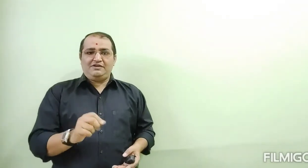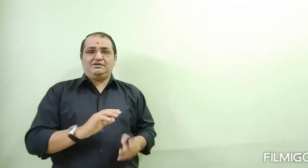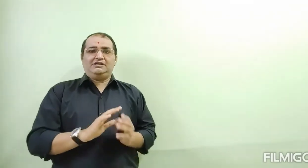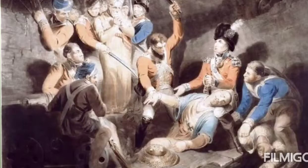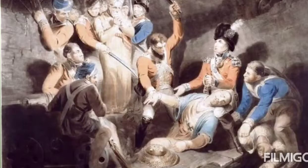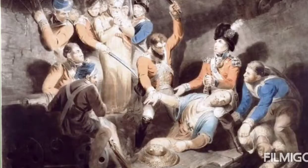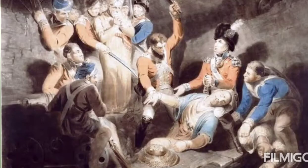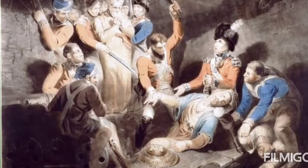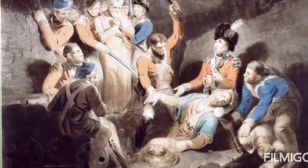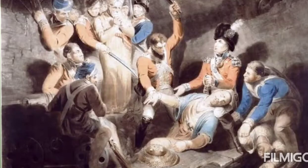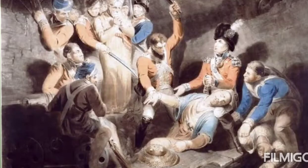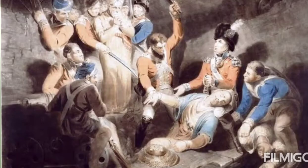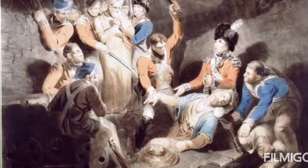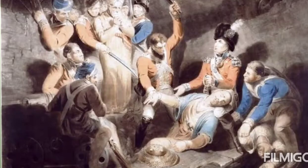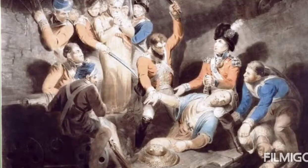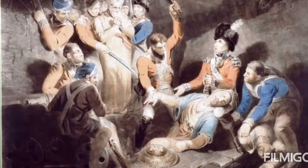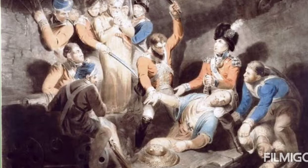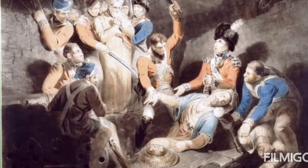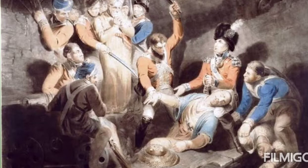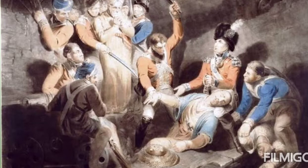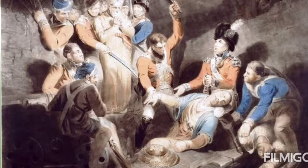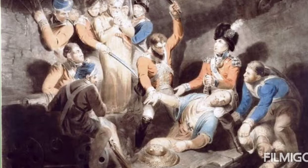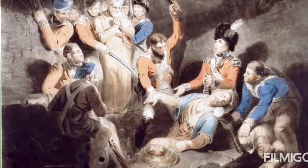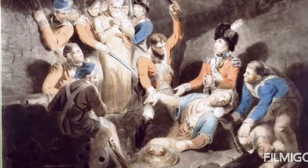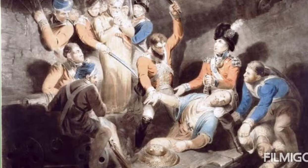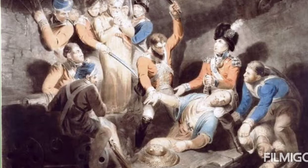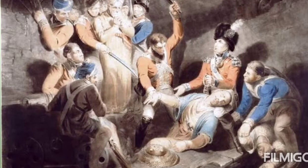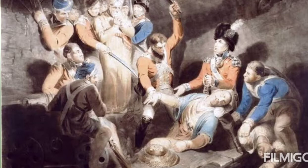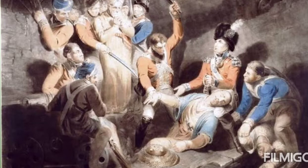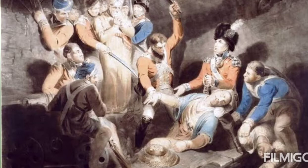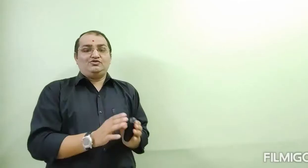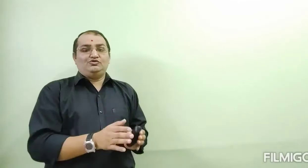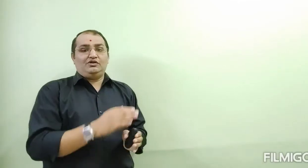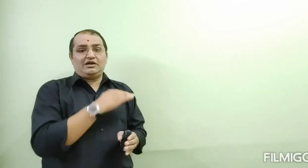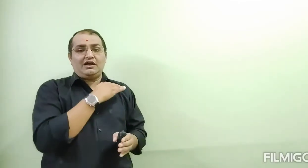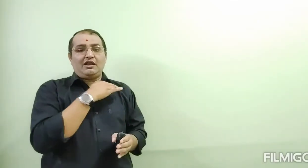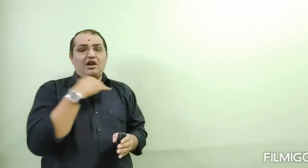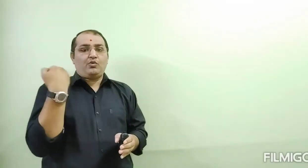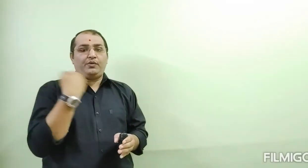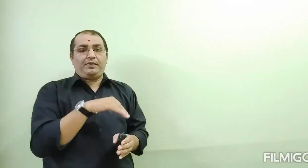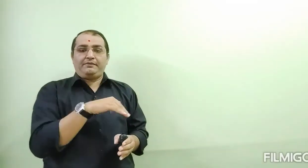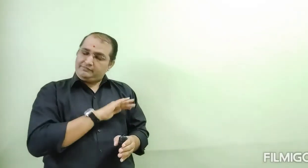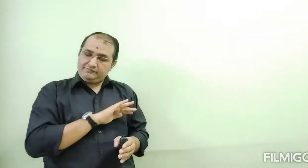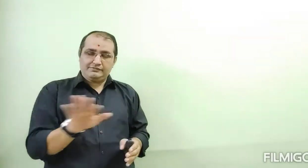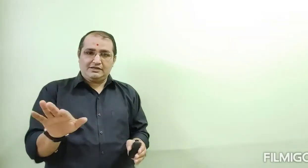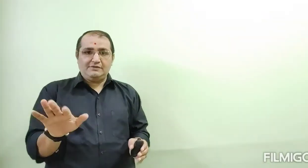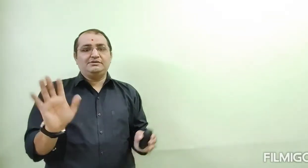in the afternoon, after lunch break, Sirajul Tawla Khan had been